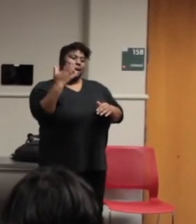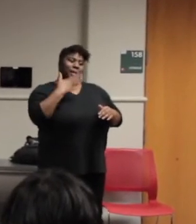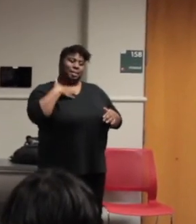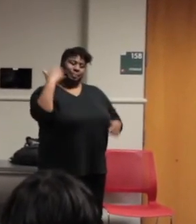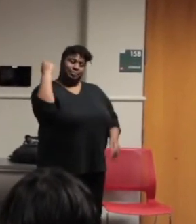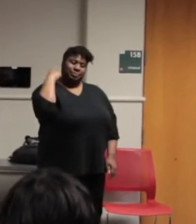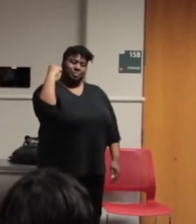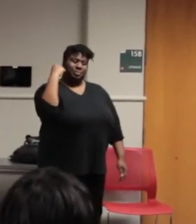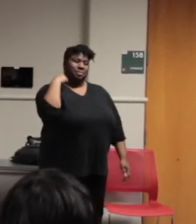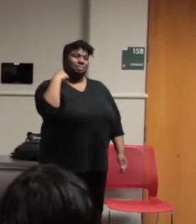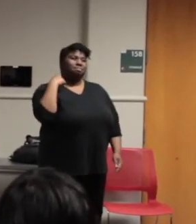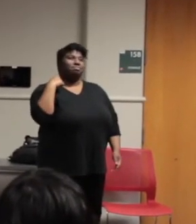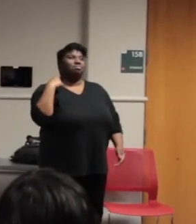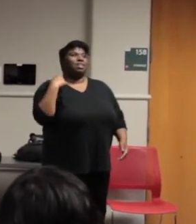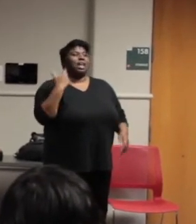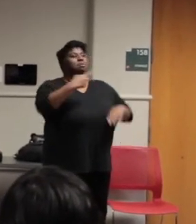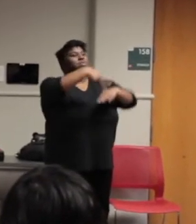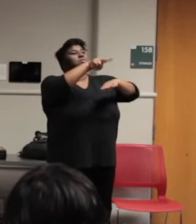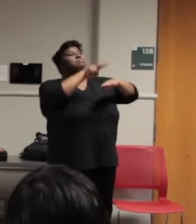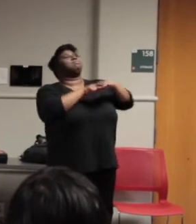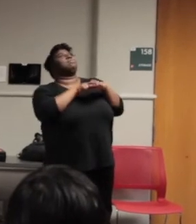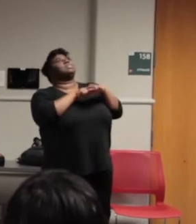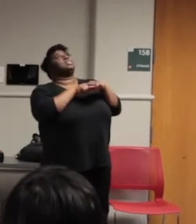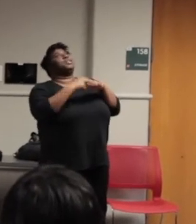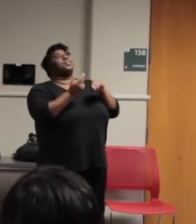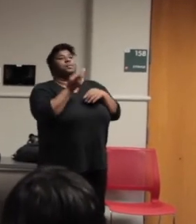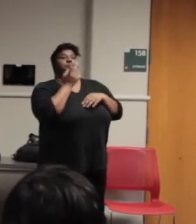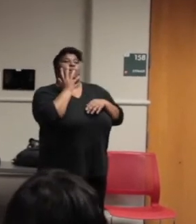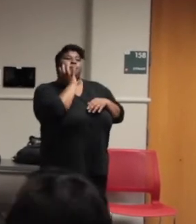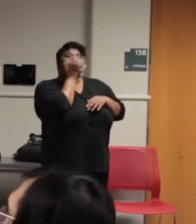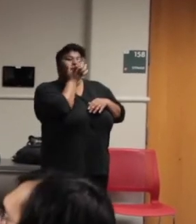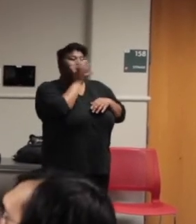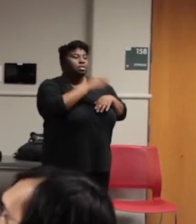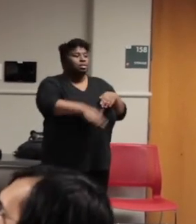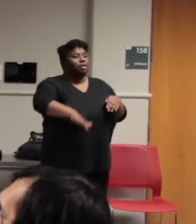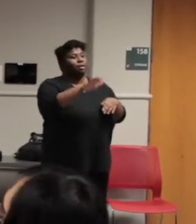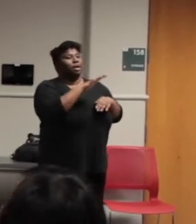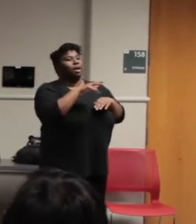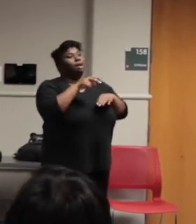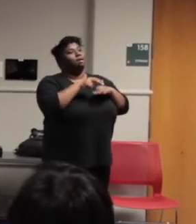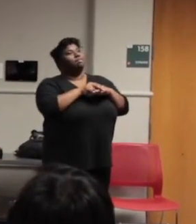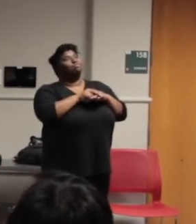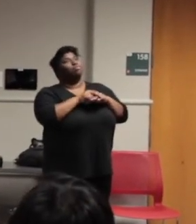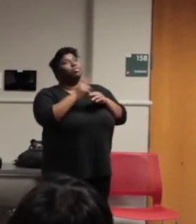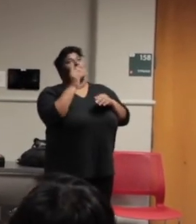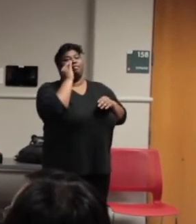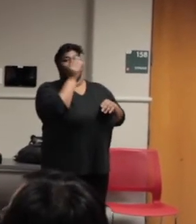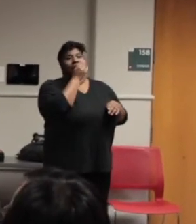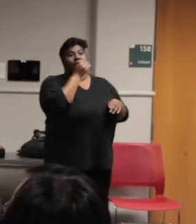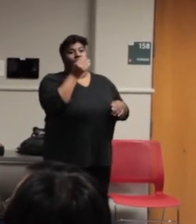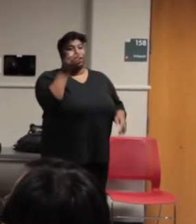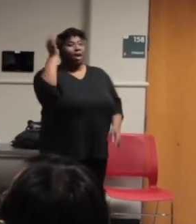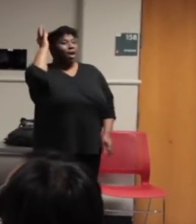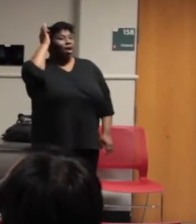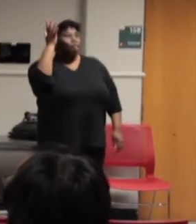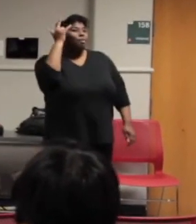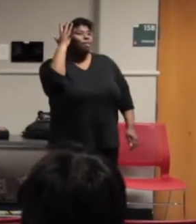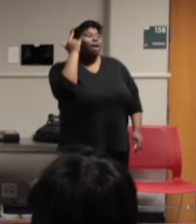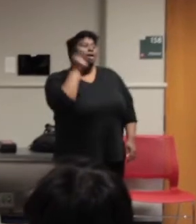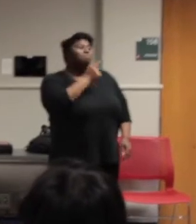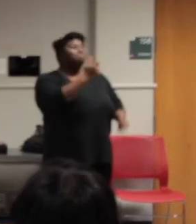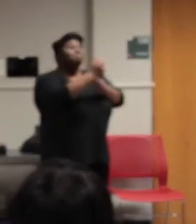back, in the grass of my friend's front lawn. She beside me with an orchid in her hair saying again, why do you love me?